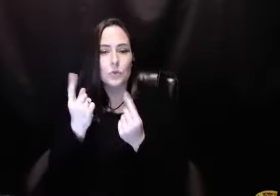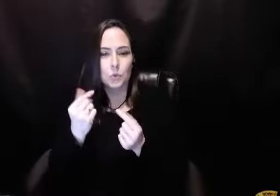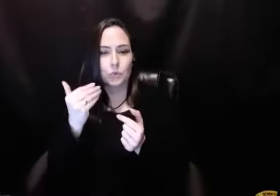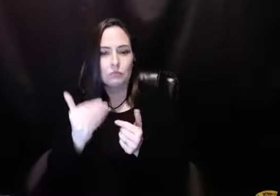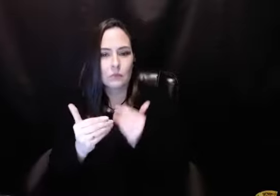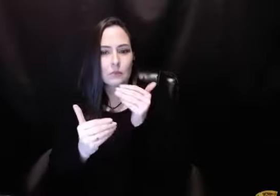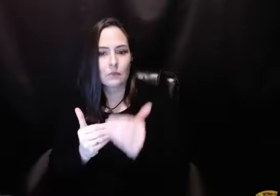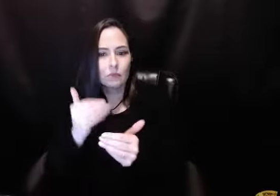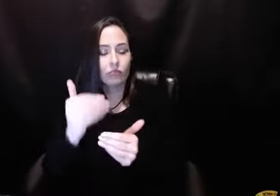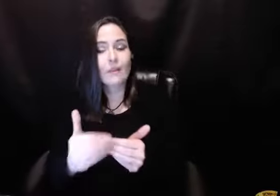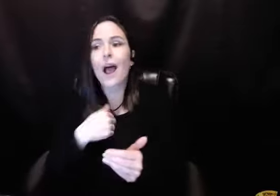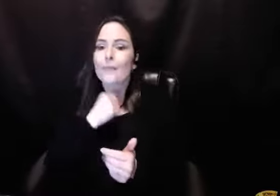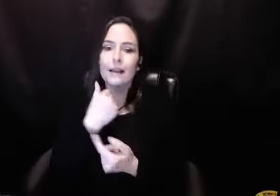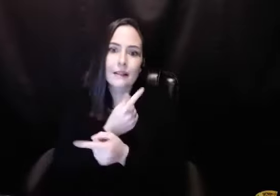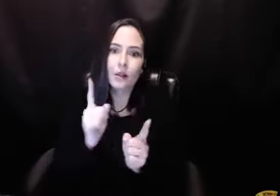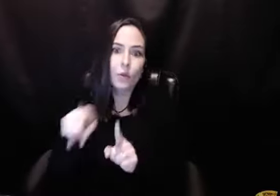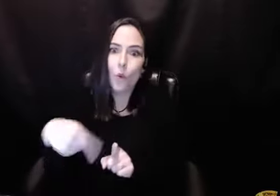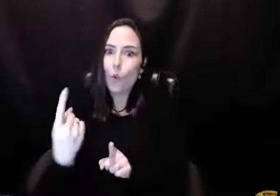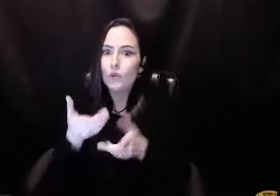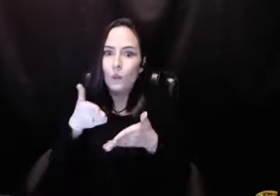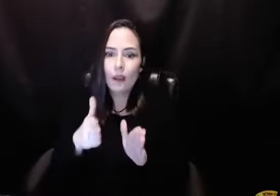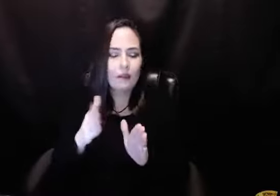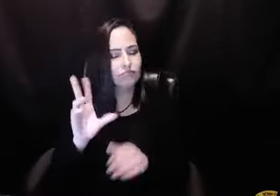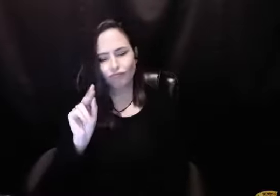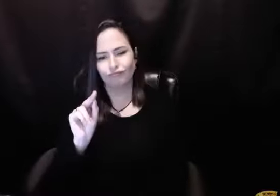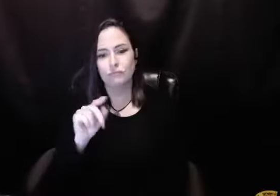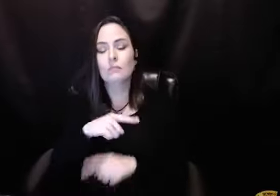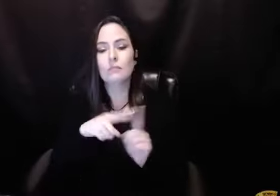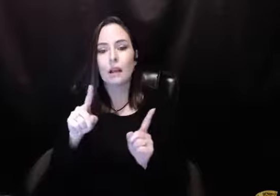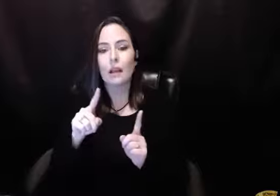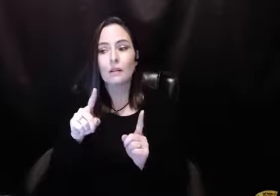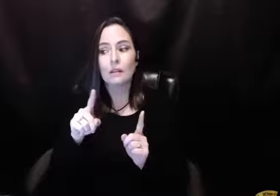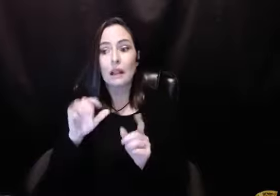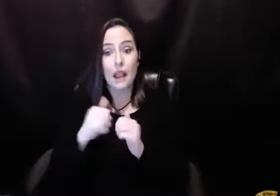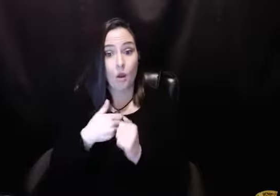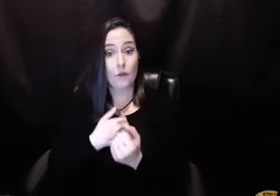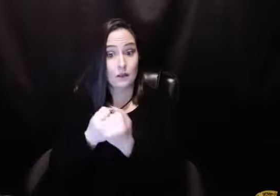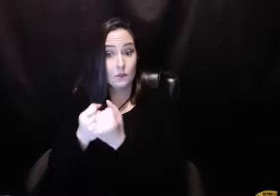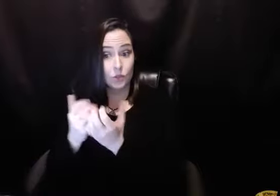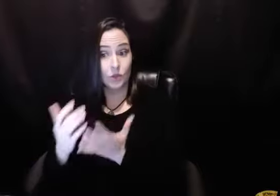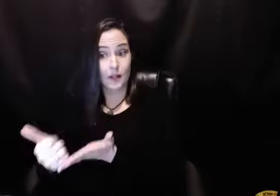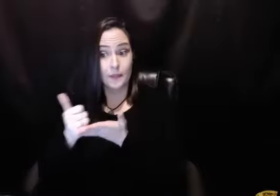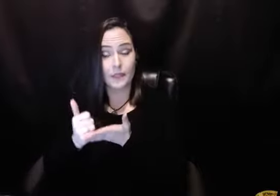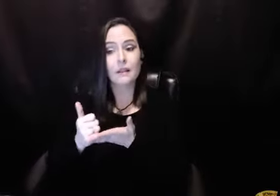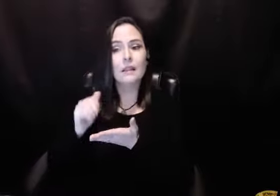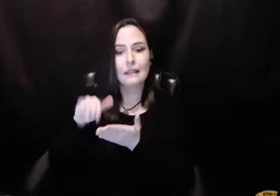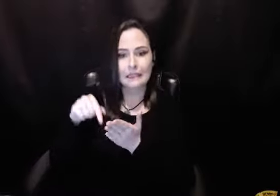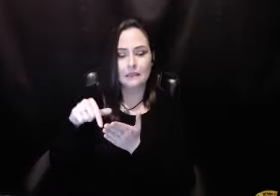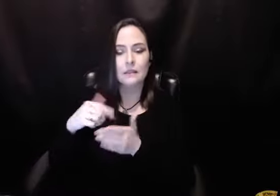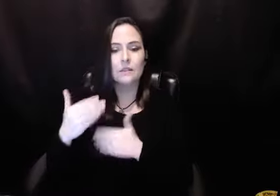at least I need to know what to do. And I'm not saying that this is the only way to work the stamps. But this is